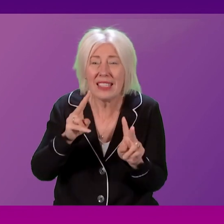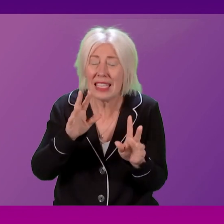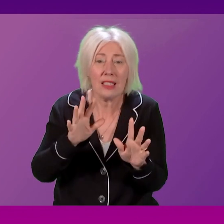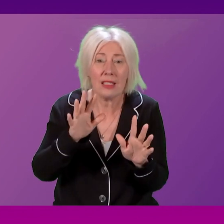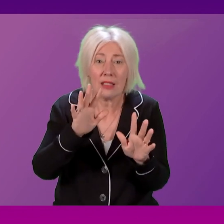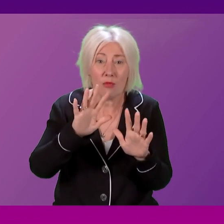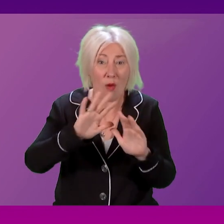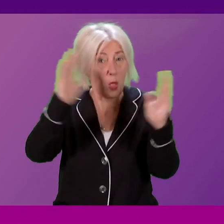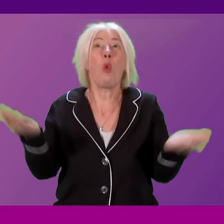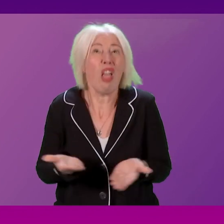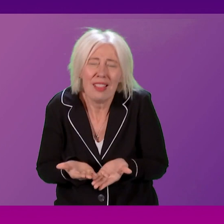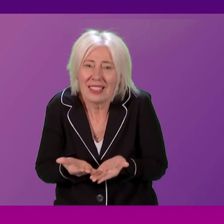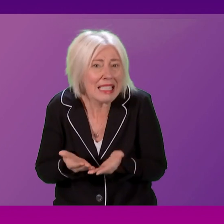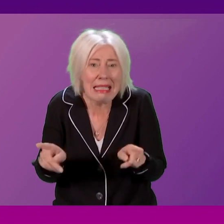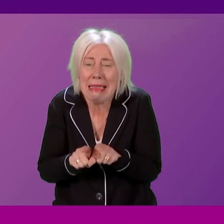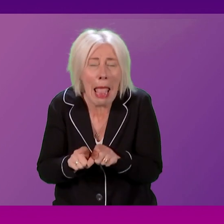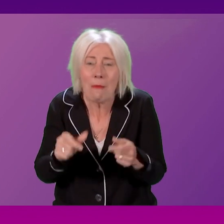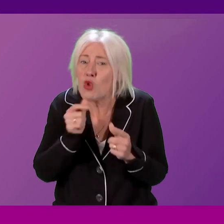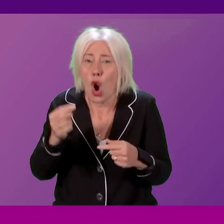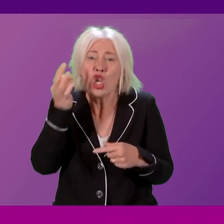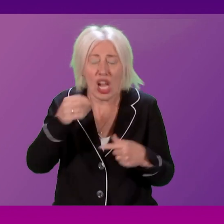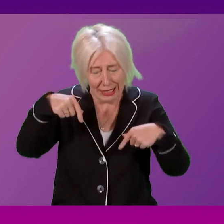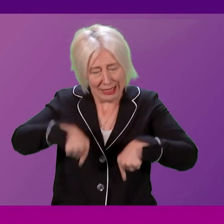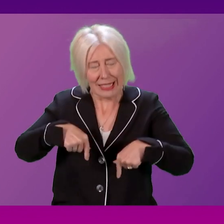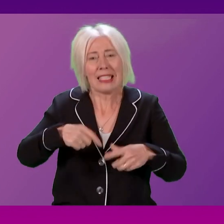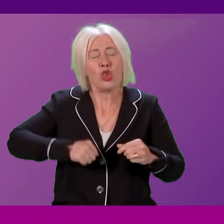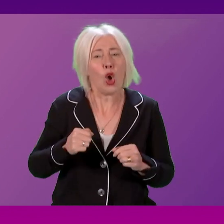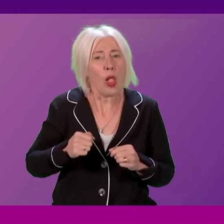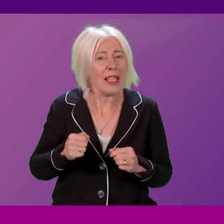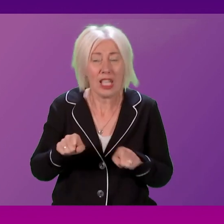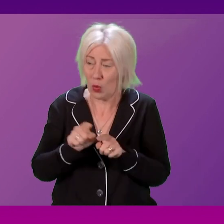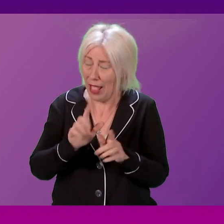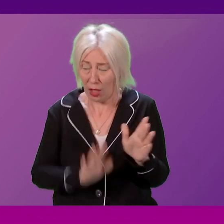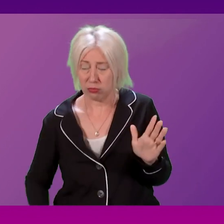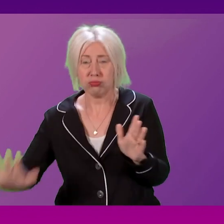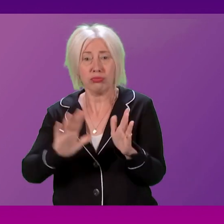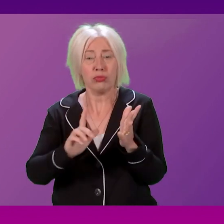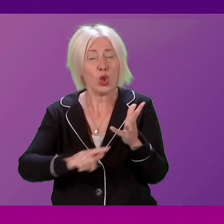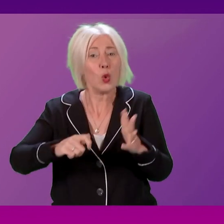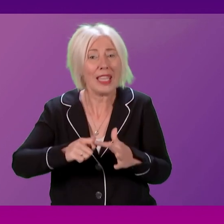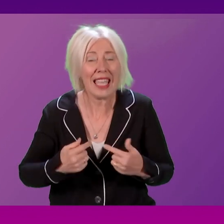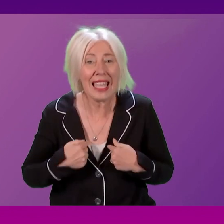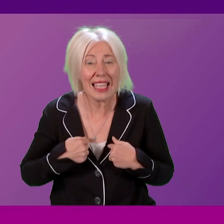systems across the globe, let alone across the UK. So, when we look at those happening here in Scotland, as well as across